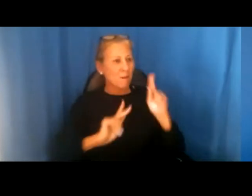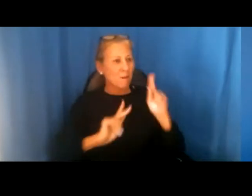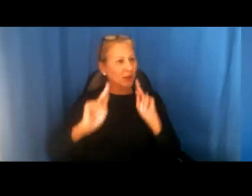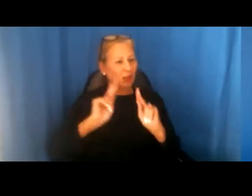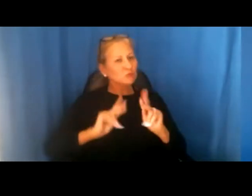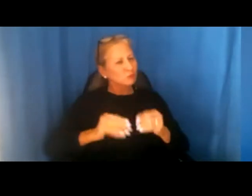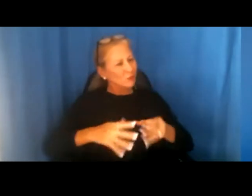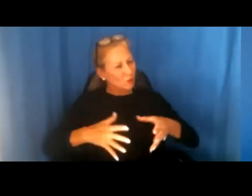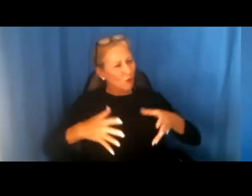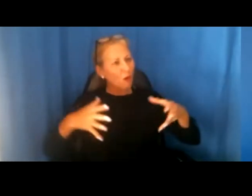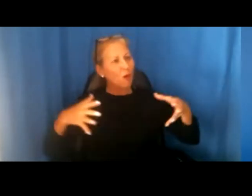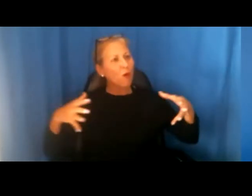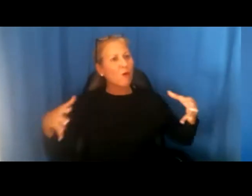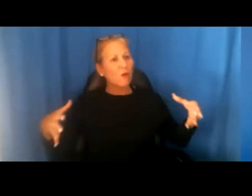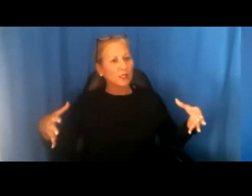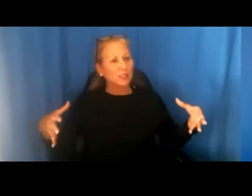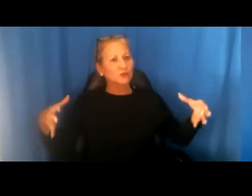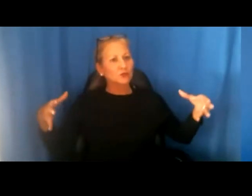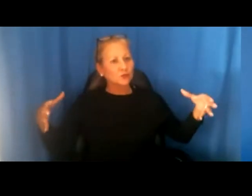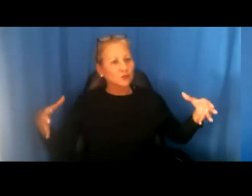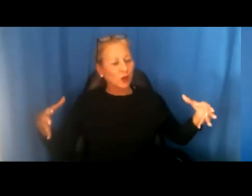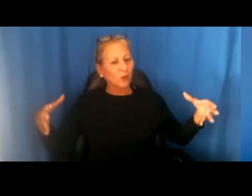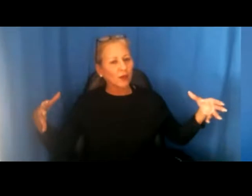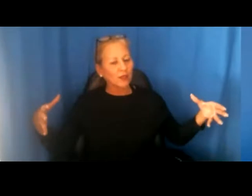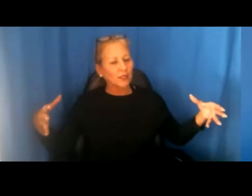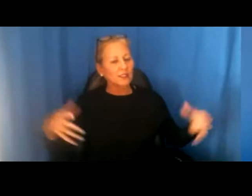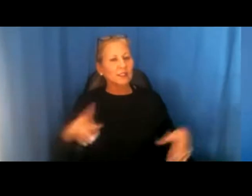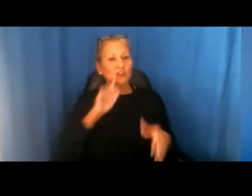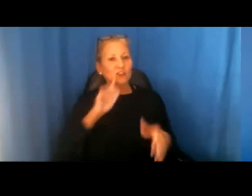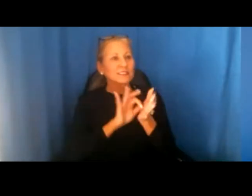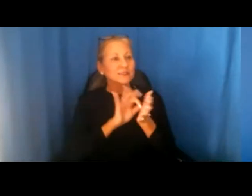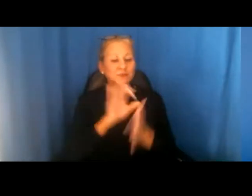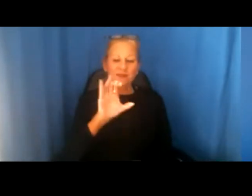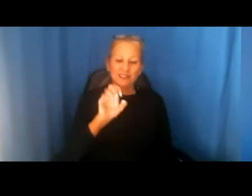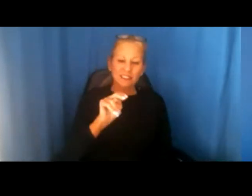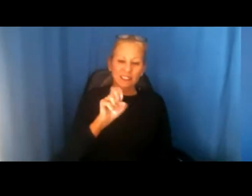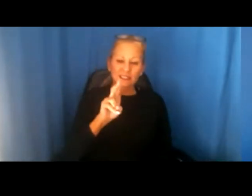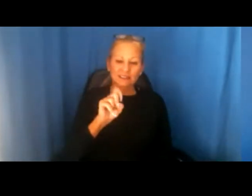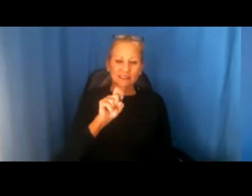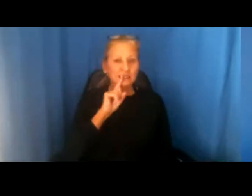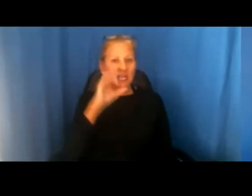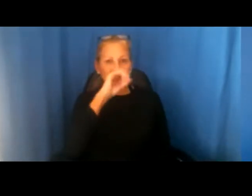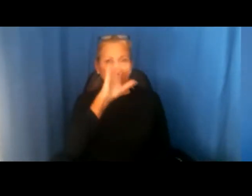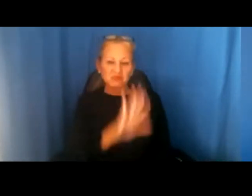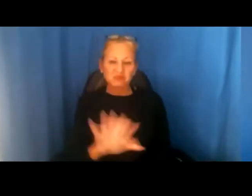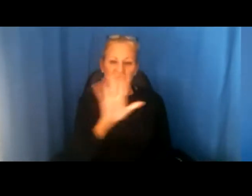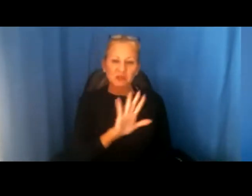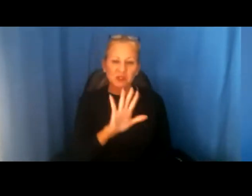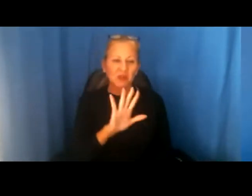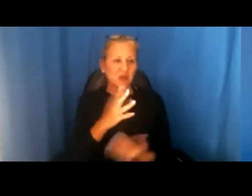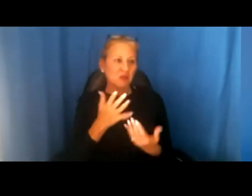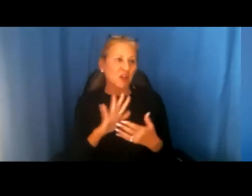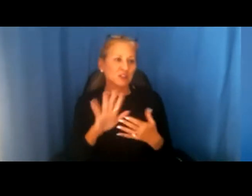growing. The census estimates that there will be approximately twice as many